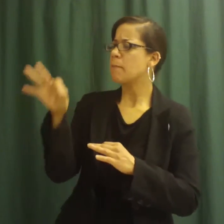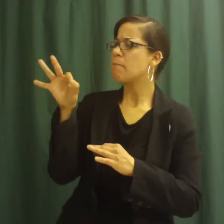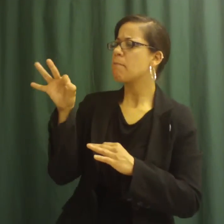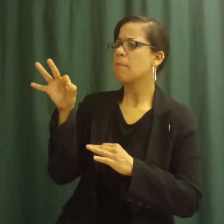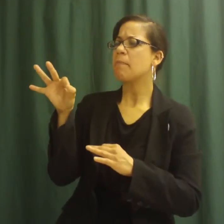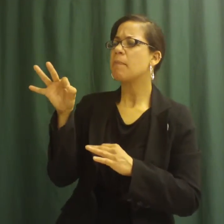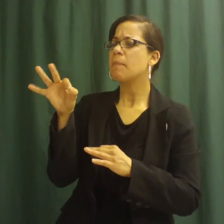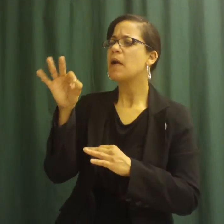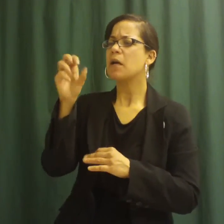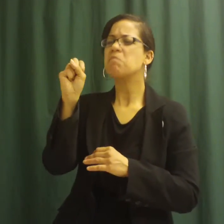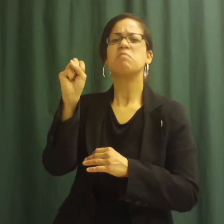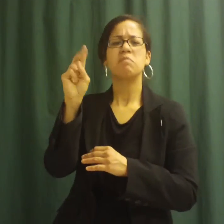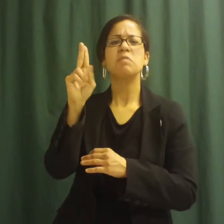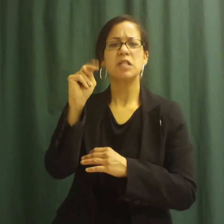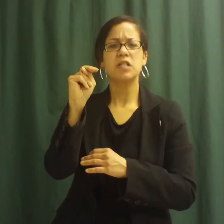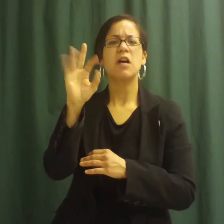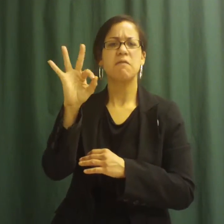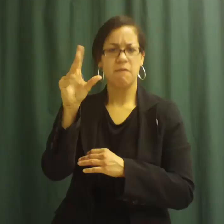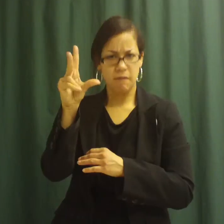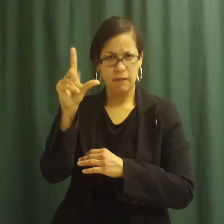any kind of water that may be around them.